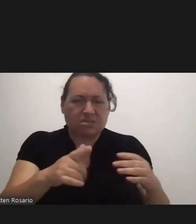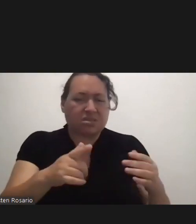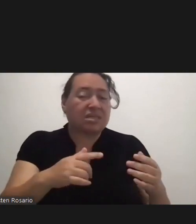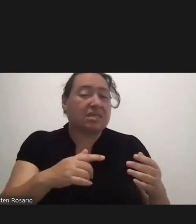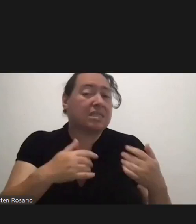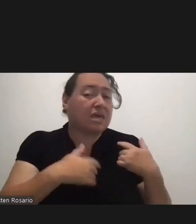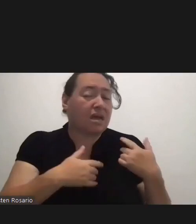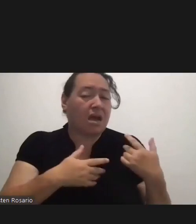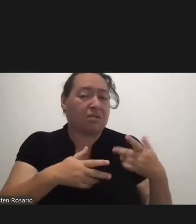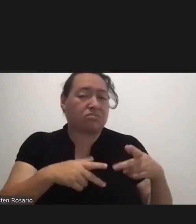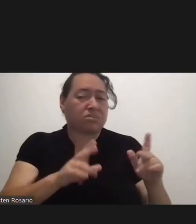Privileges Because They Were